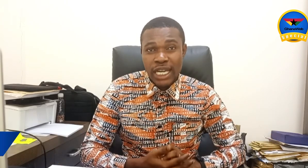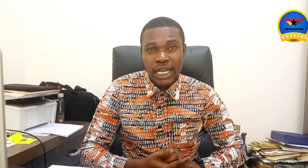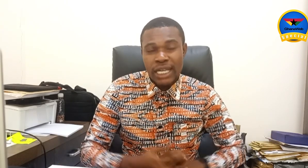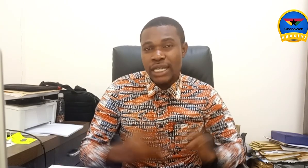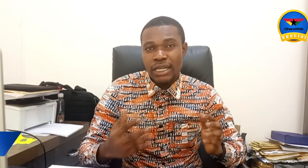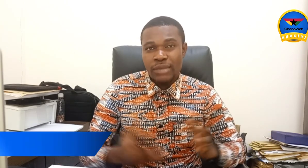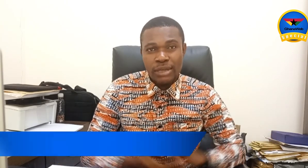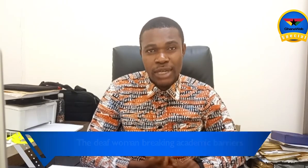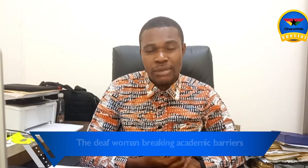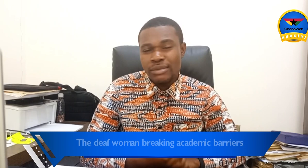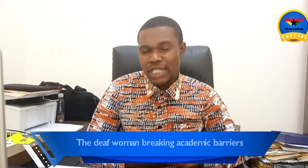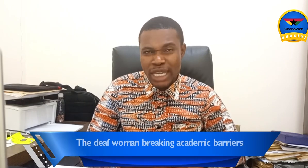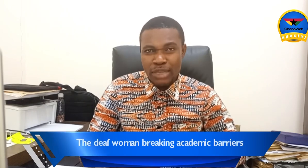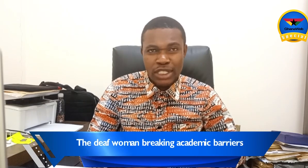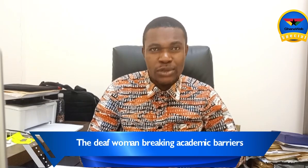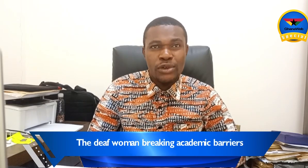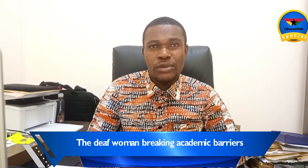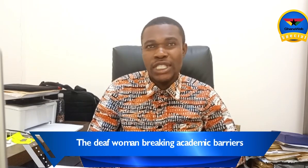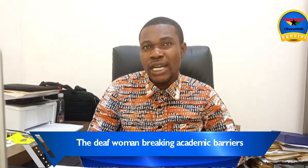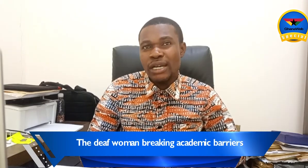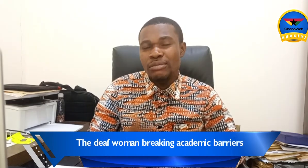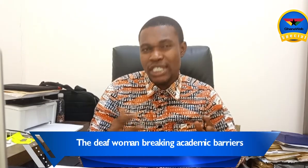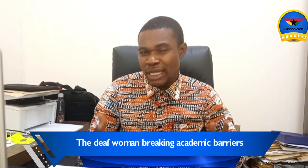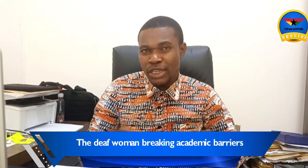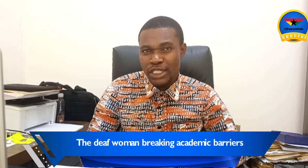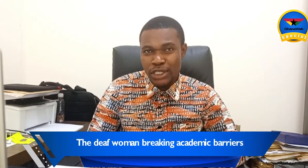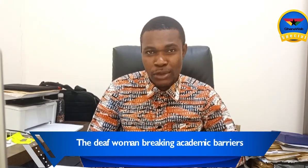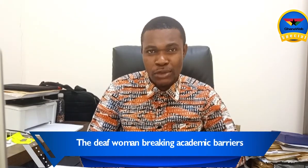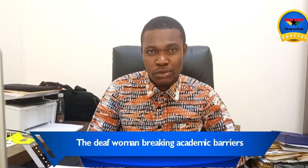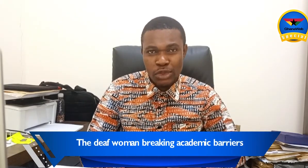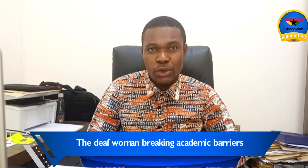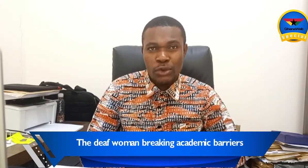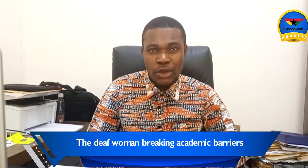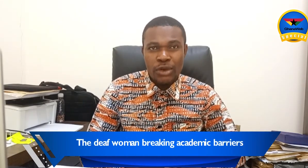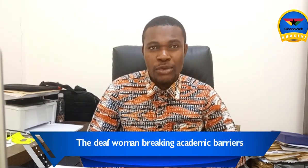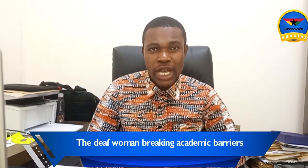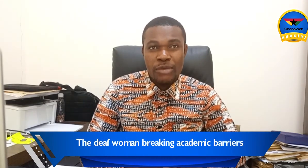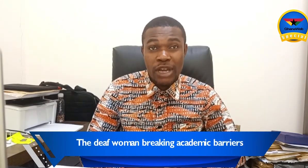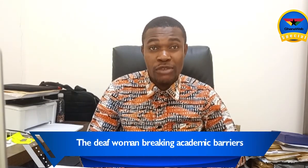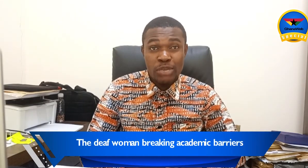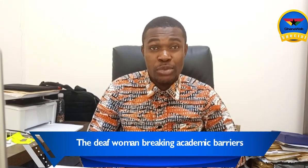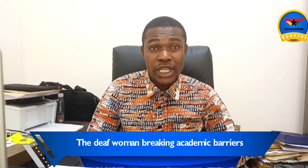inability or their disability status. So we are fully prepared